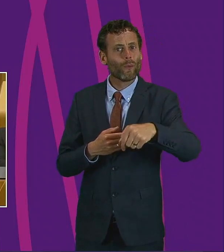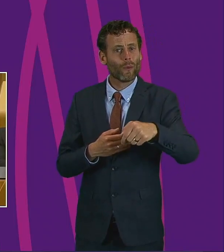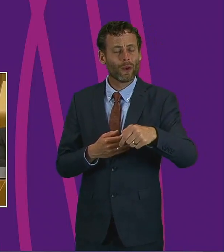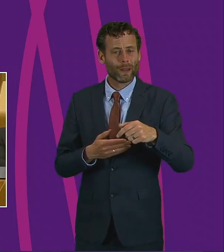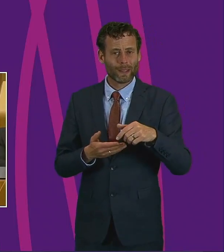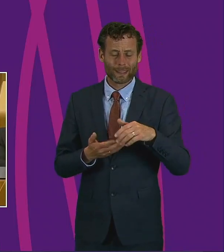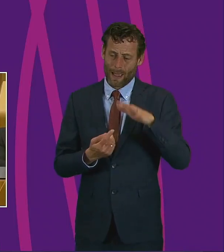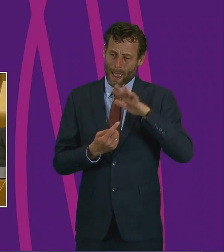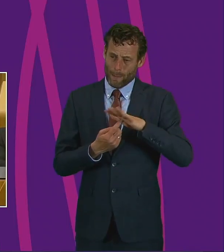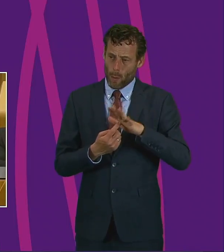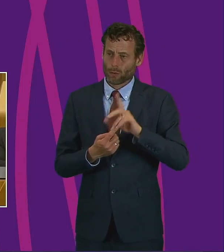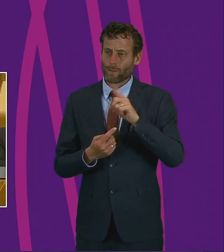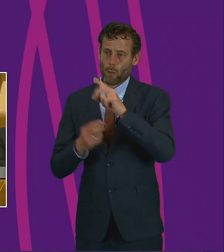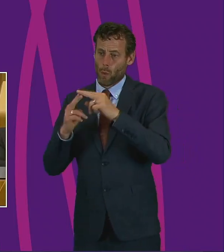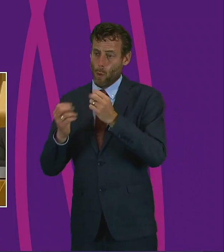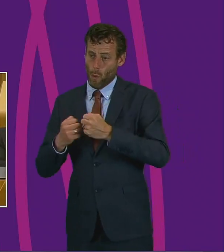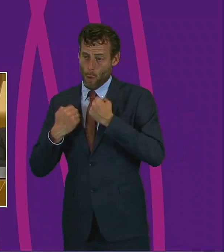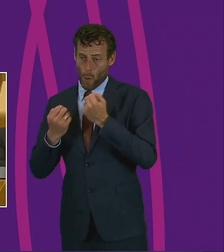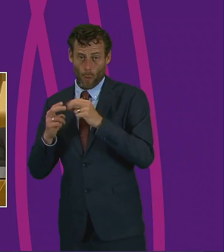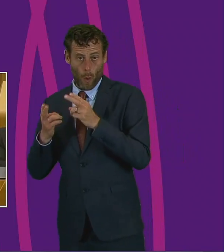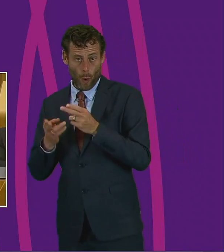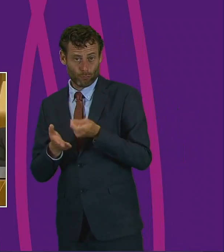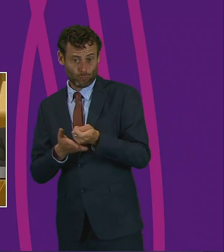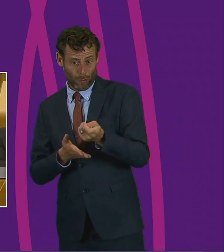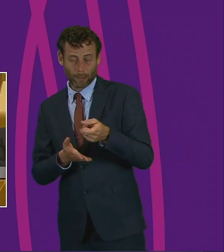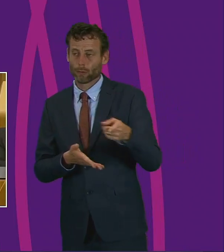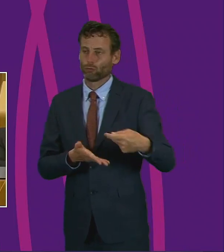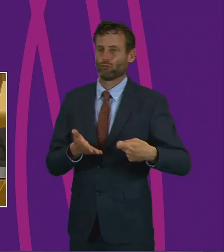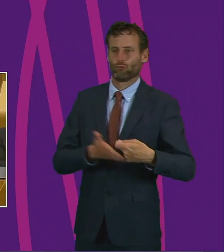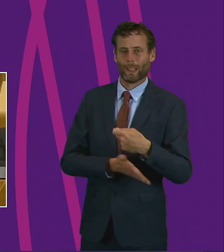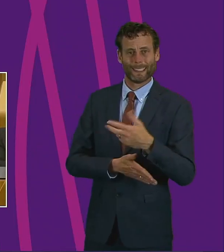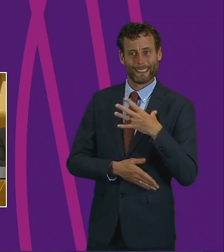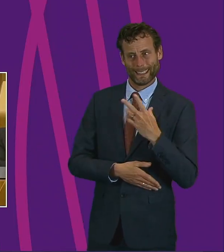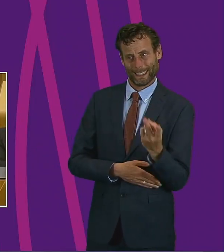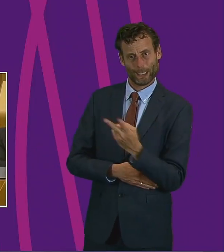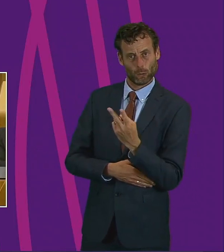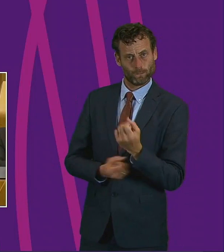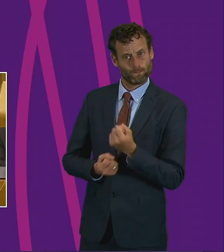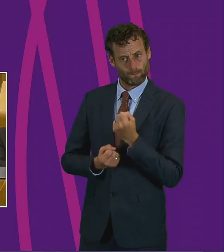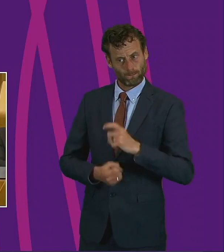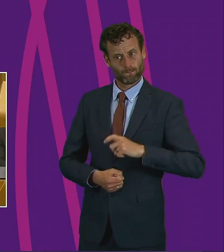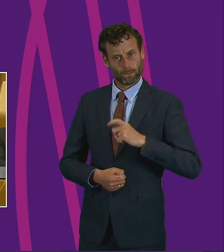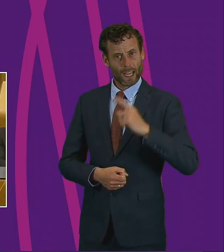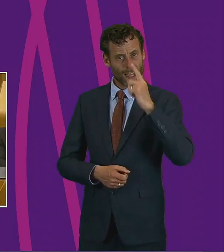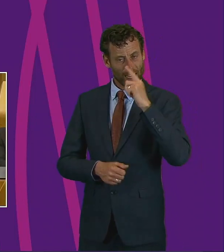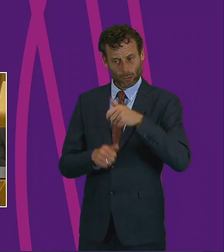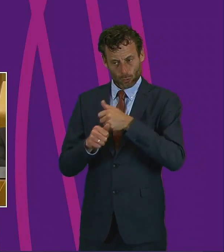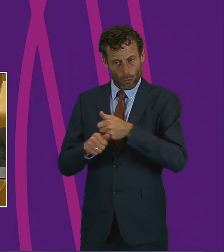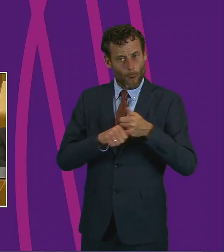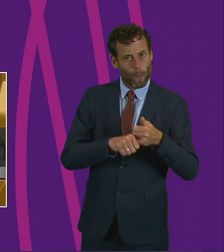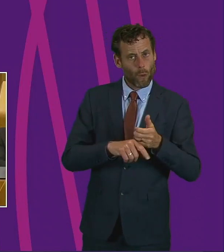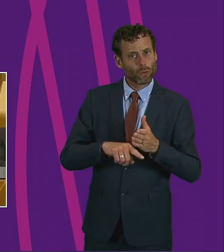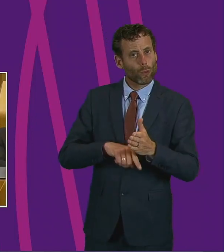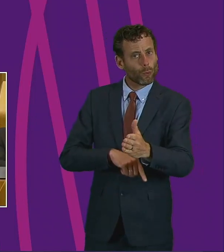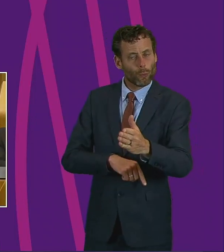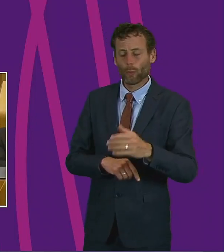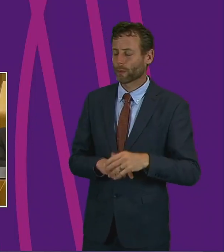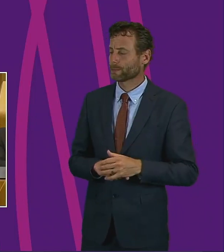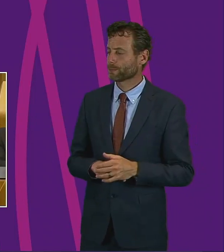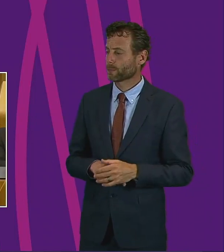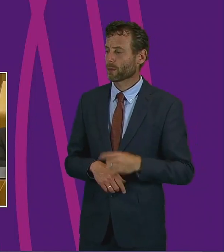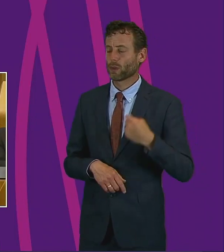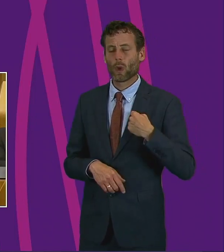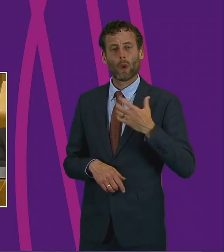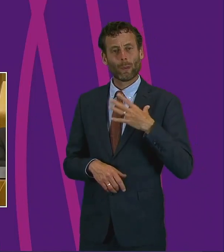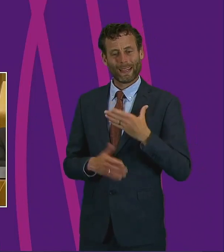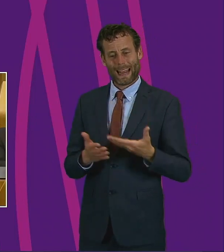The Chartered Institute of Housing, as Pauline McNeill mentioned, has called for no evictions as a result of Coronavirus arrears. So we do need additional